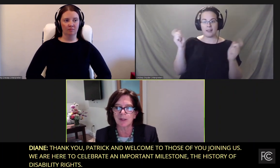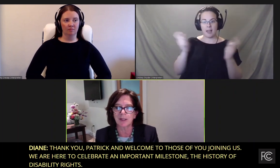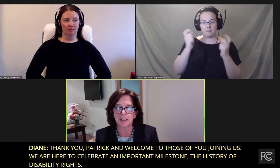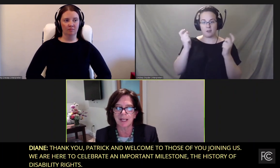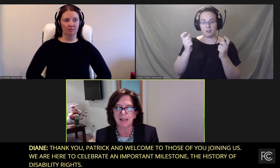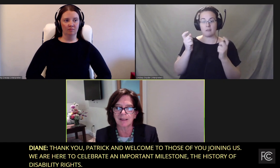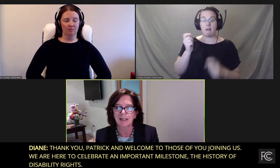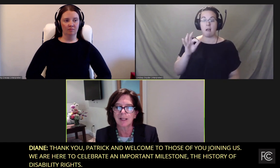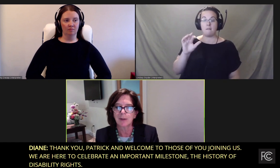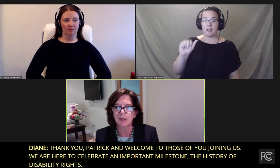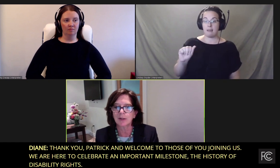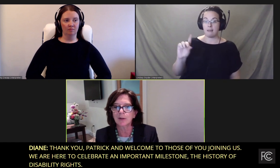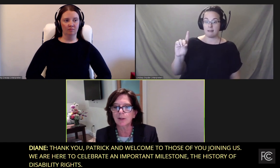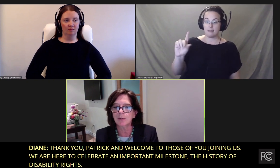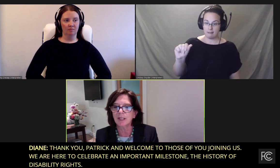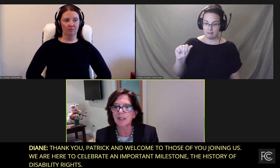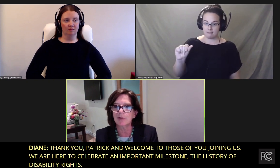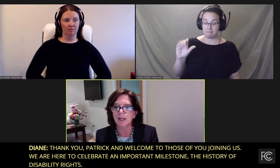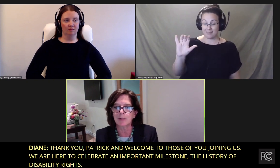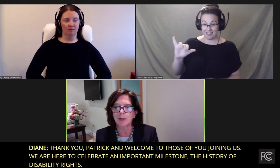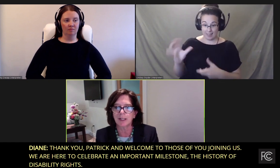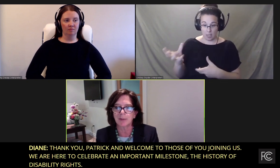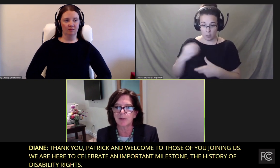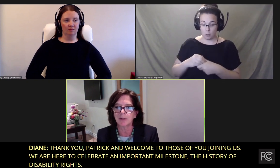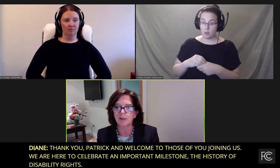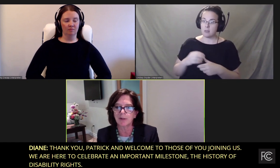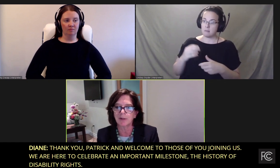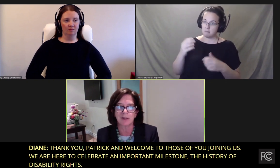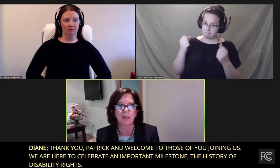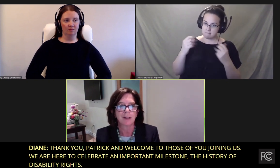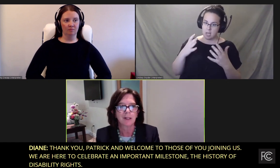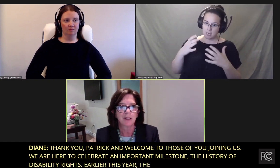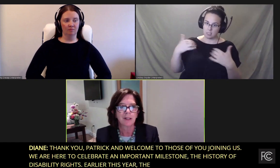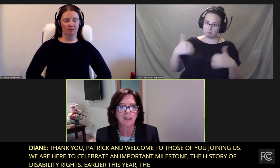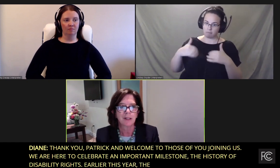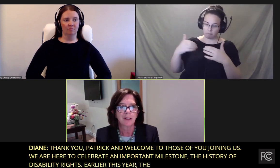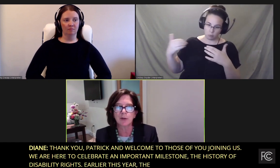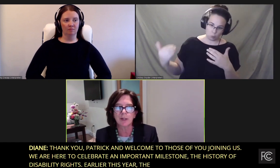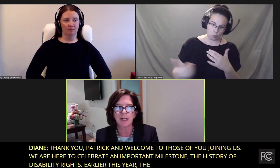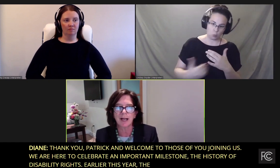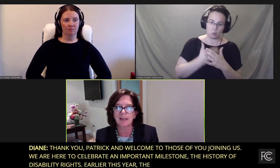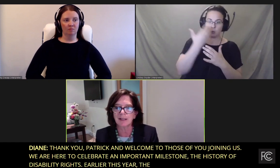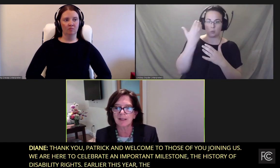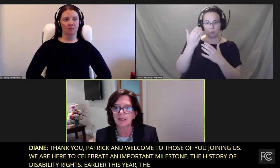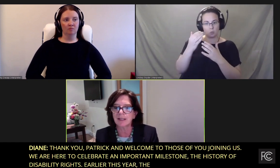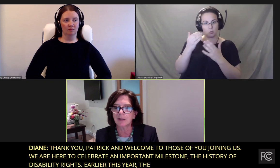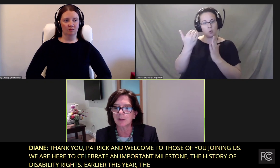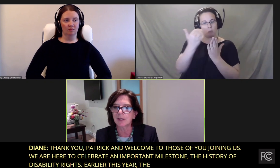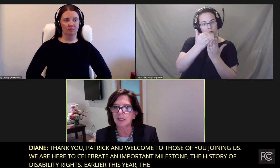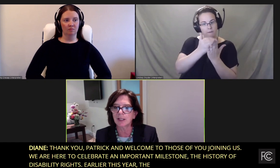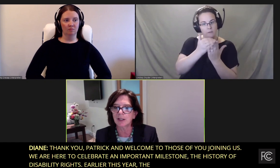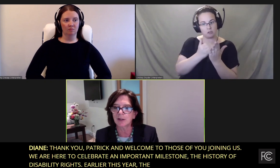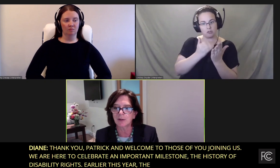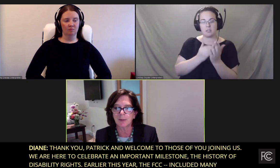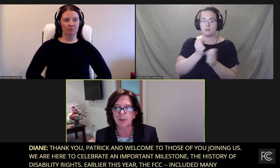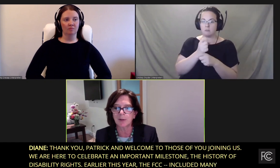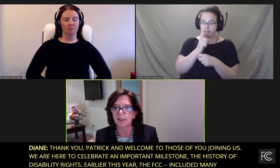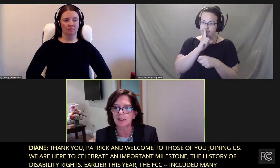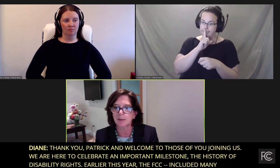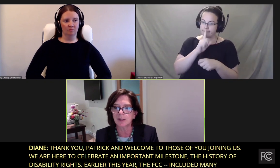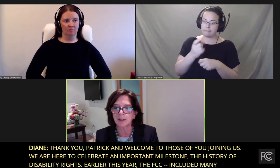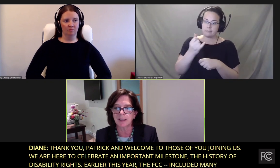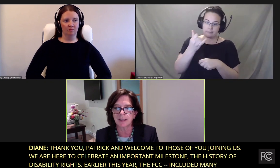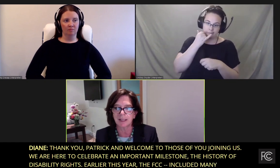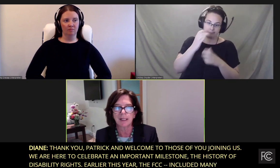with Disabilities Act, which included many groundbreaking provisions to ensure access to telecommunications for